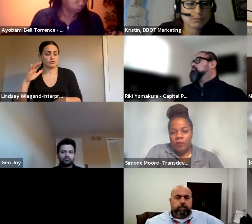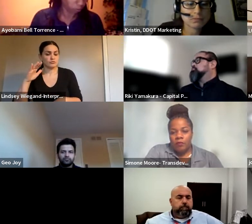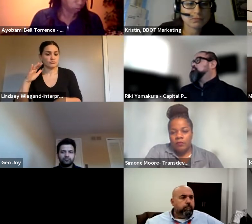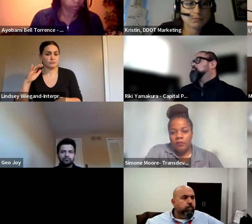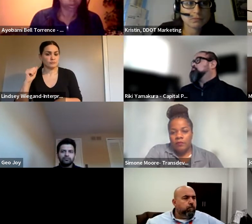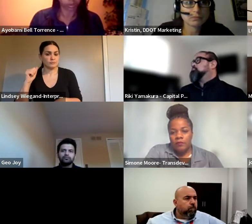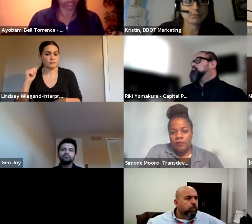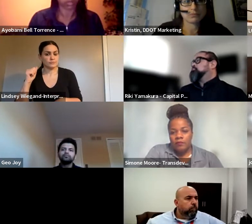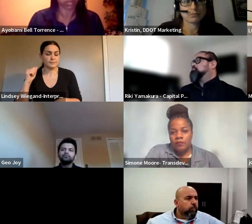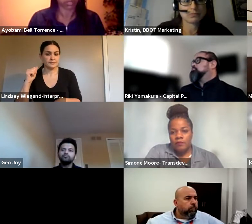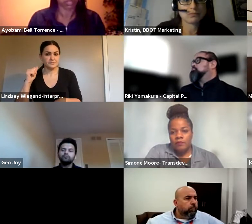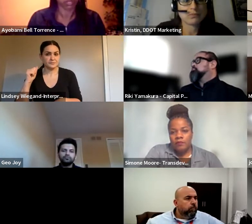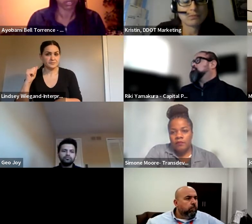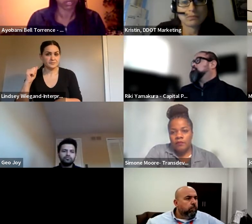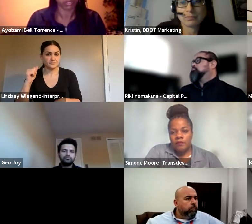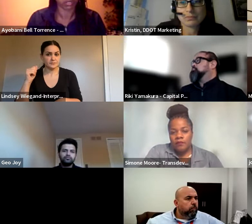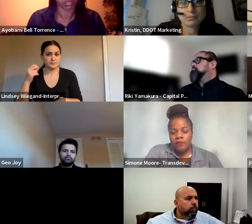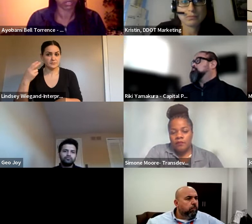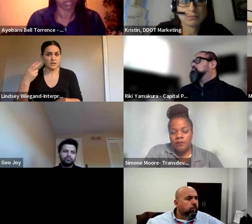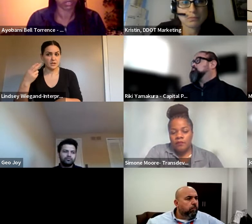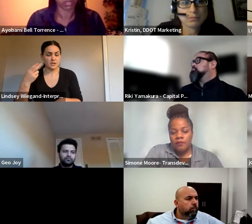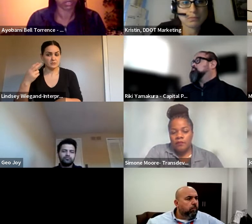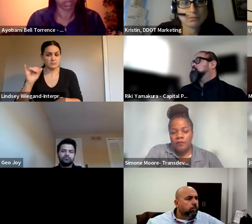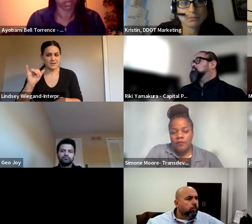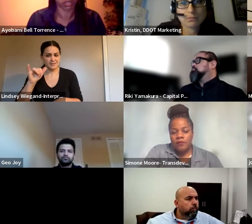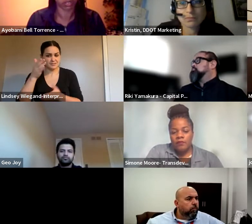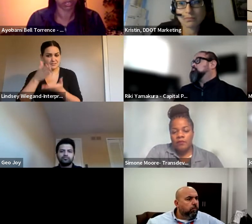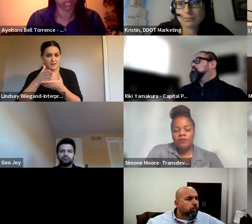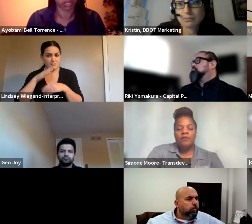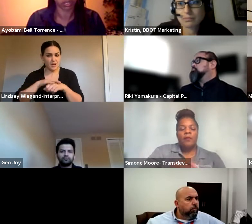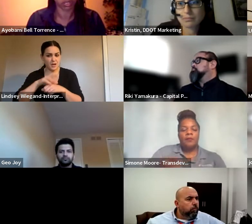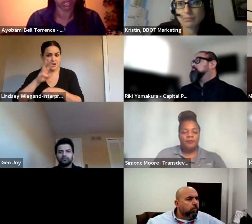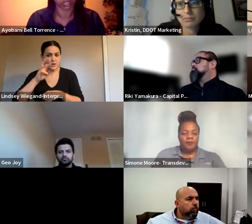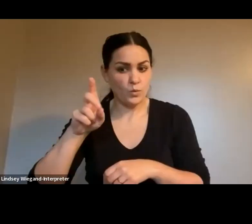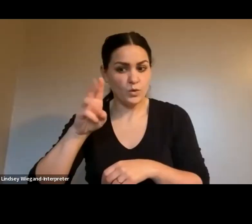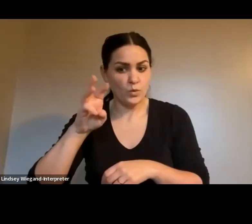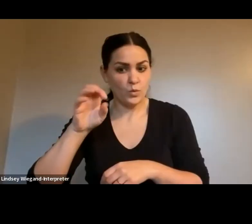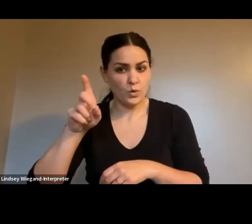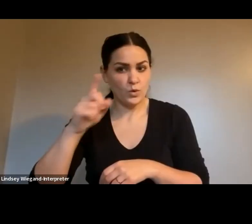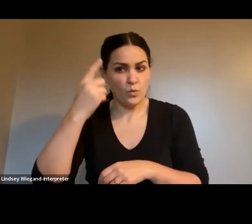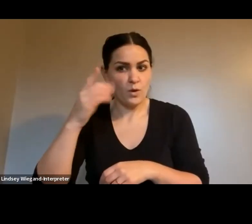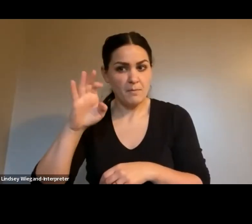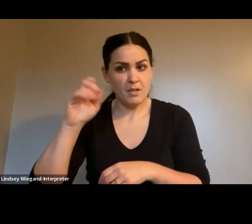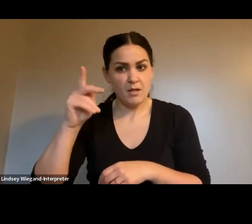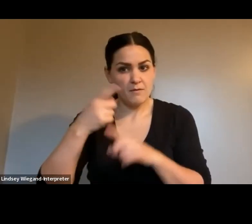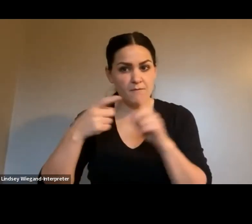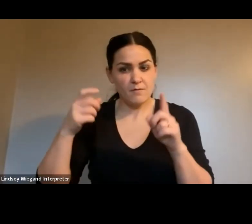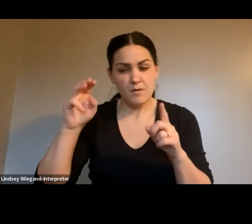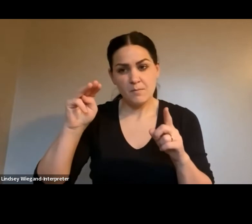At HFH, Y is a stop on Woodward, a block from Manchester and Highland Park.